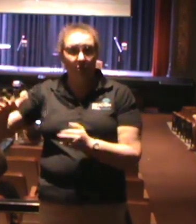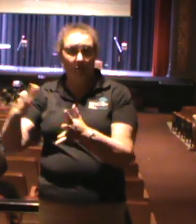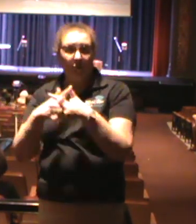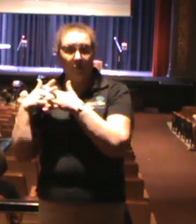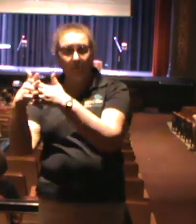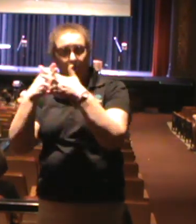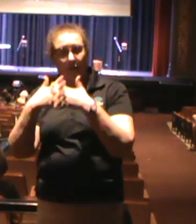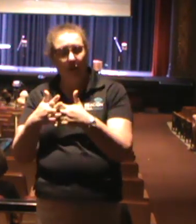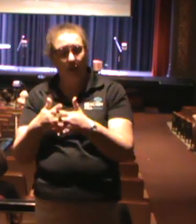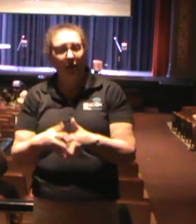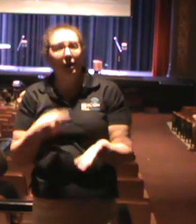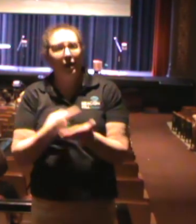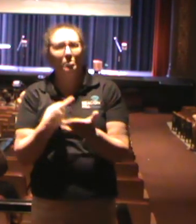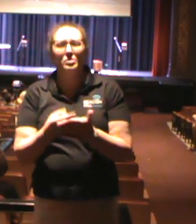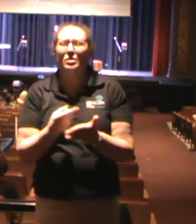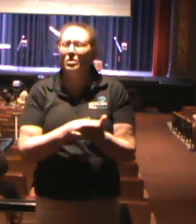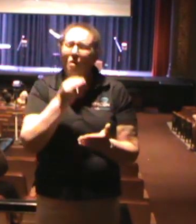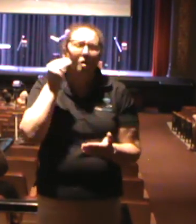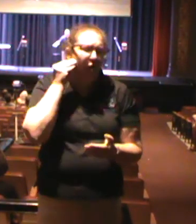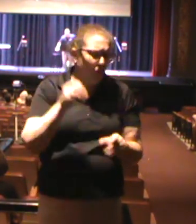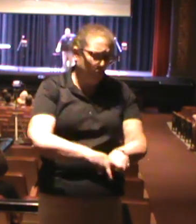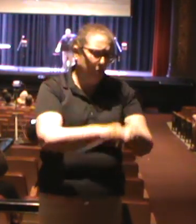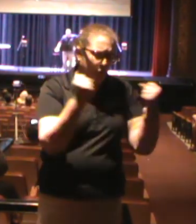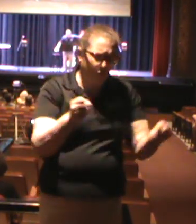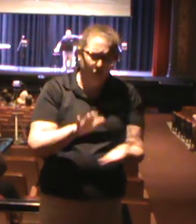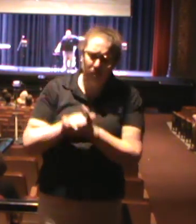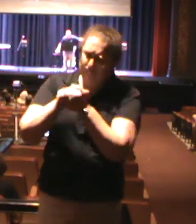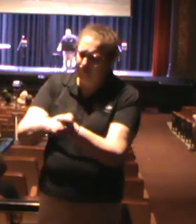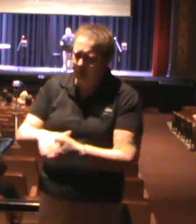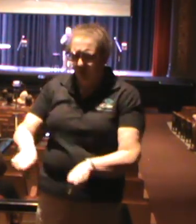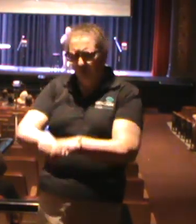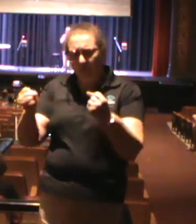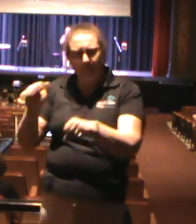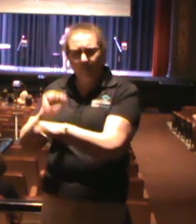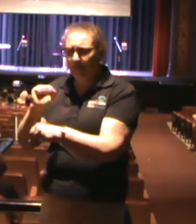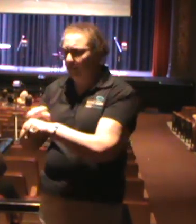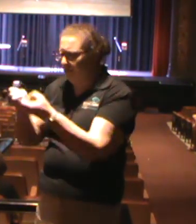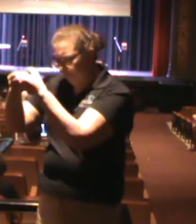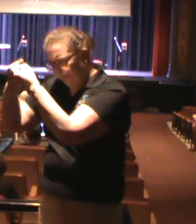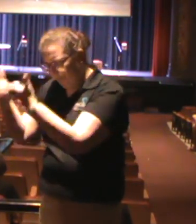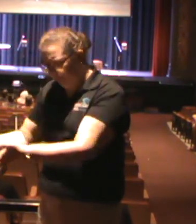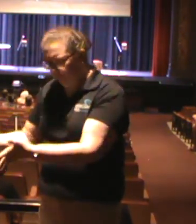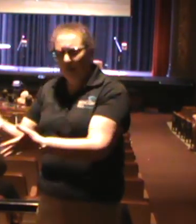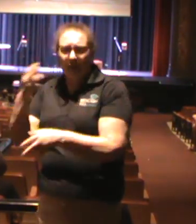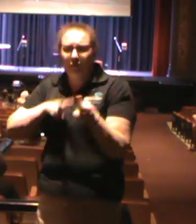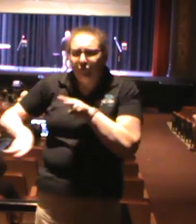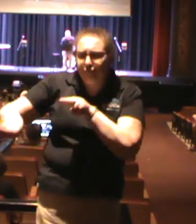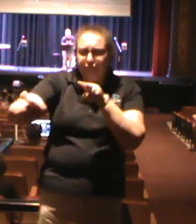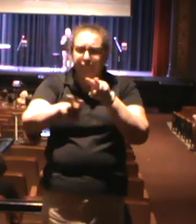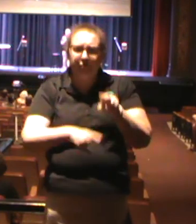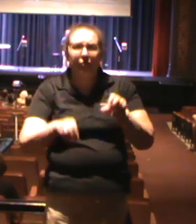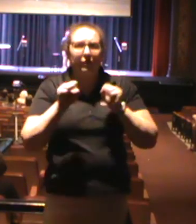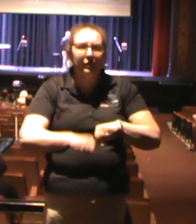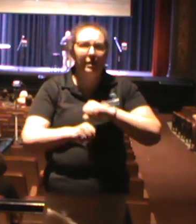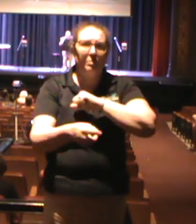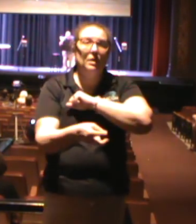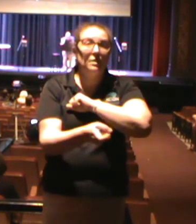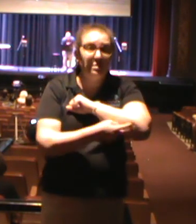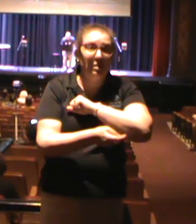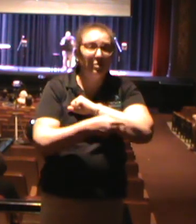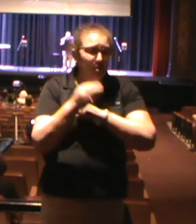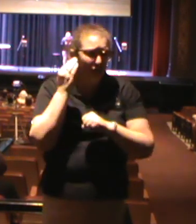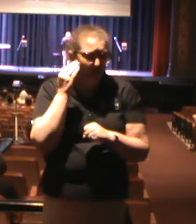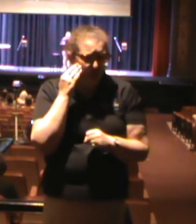that I'm talking about broken homes, broken marriages, loss of jobs. If you look around, you can be tempted to think